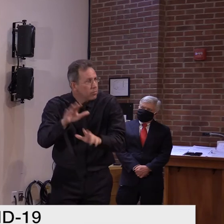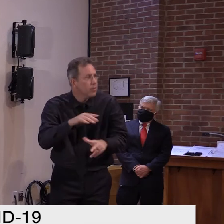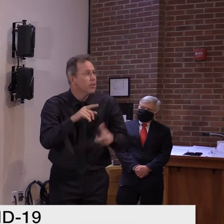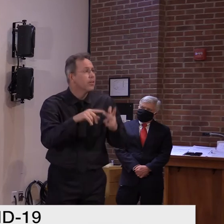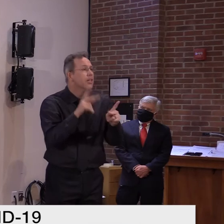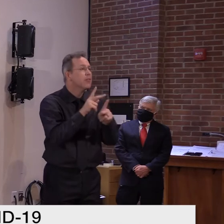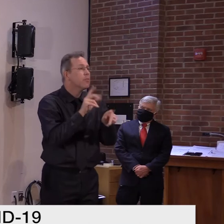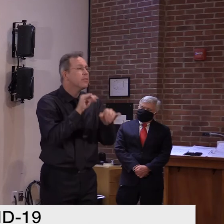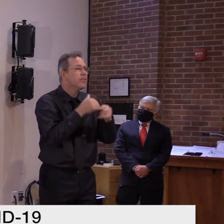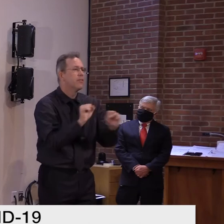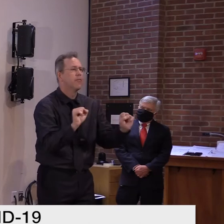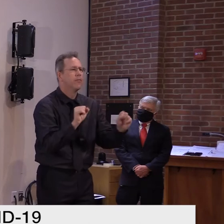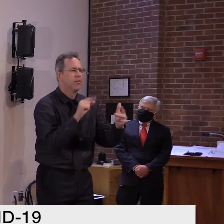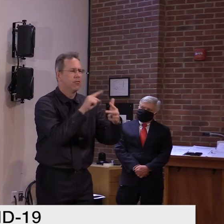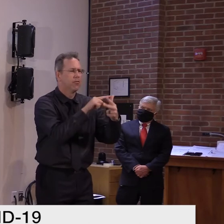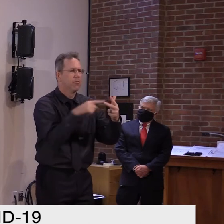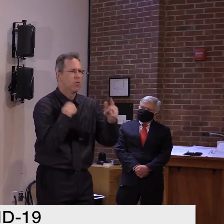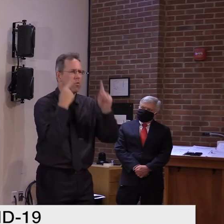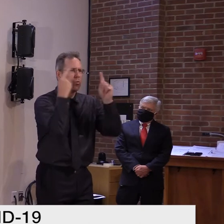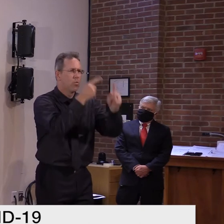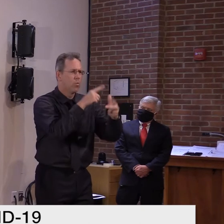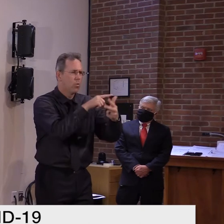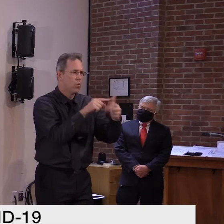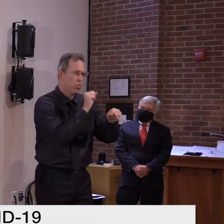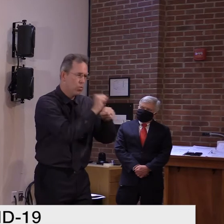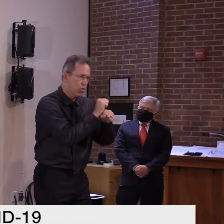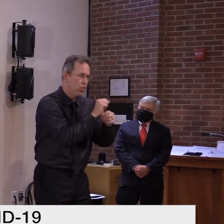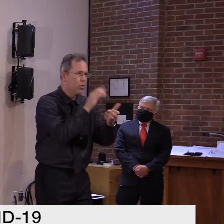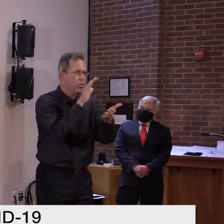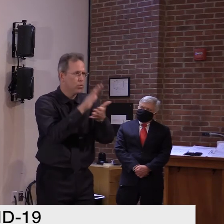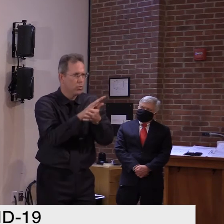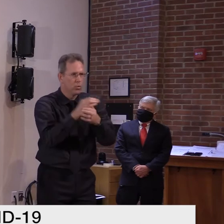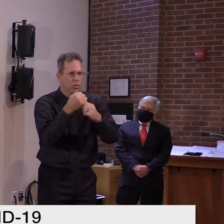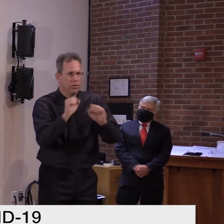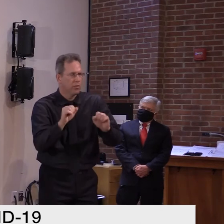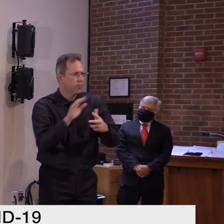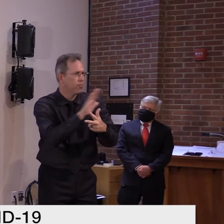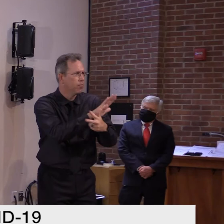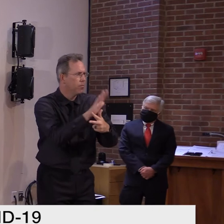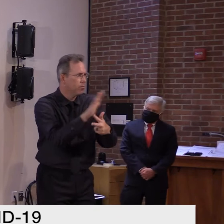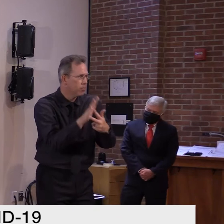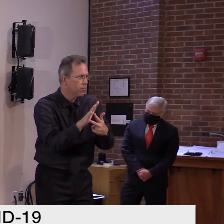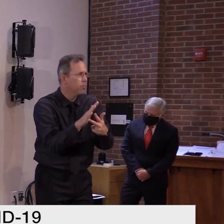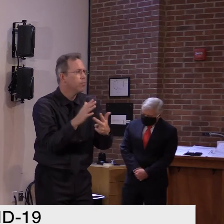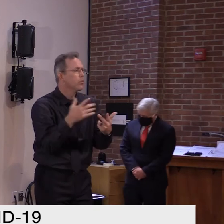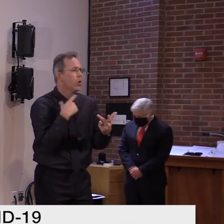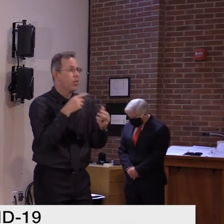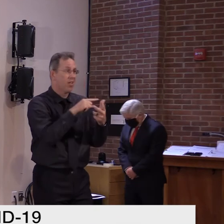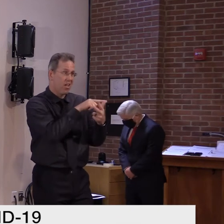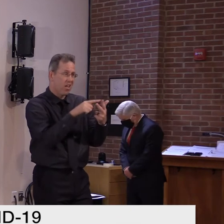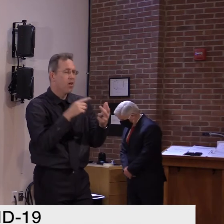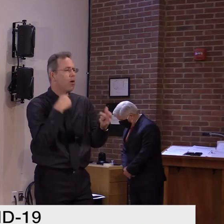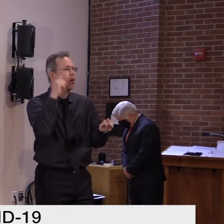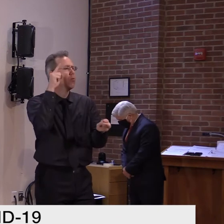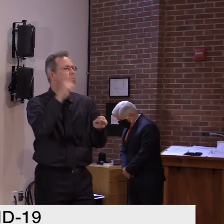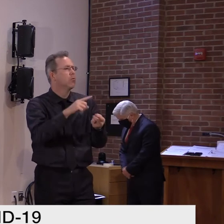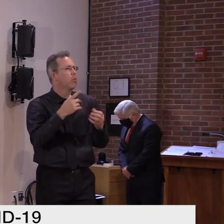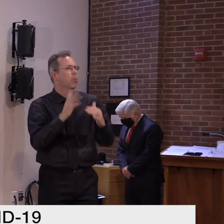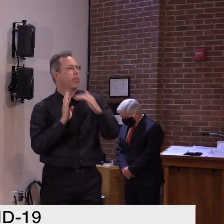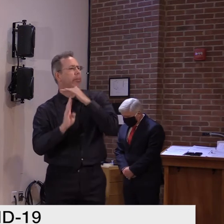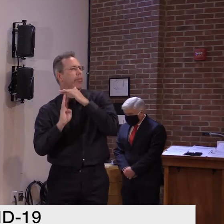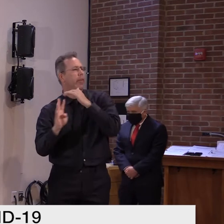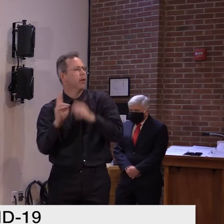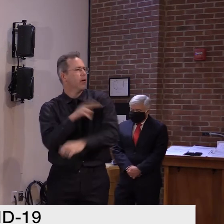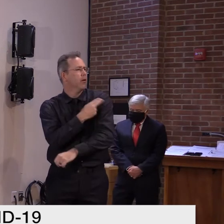from severe illness. So reducing the number of hospitalizations and the number of, um, deaths